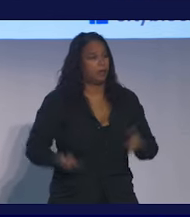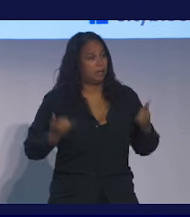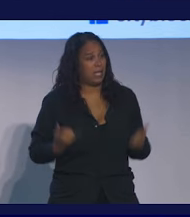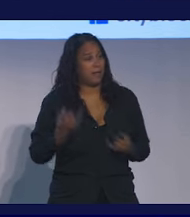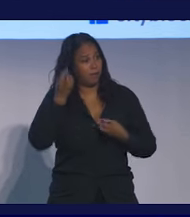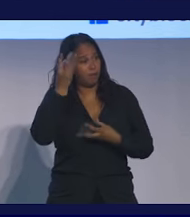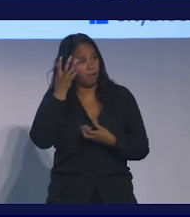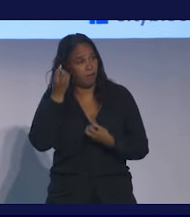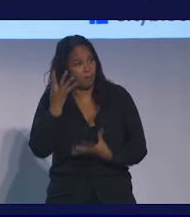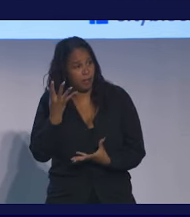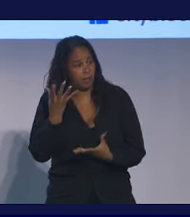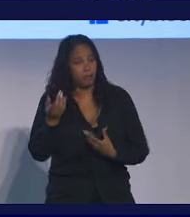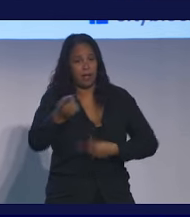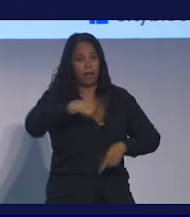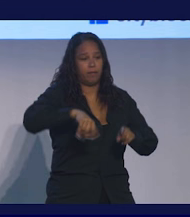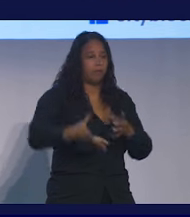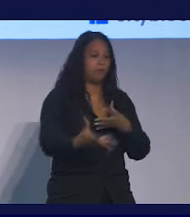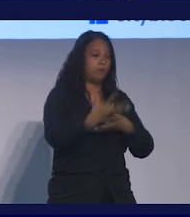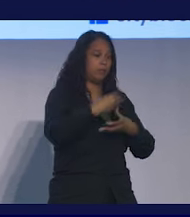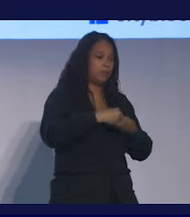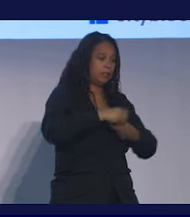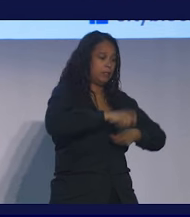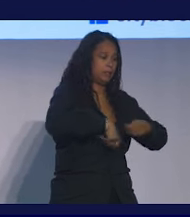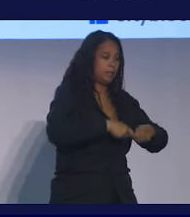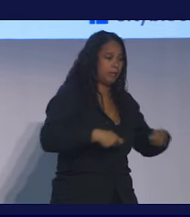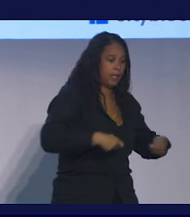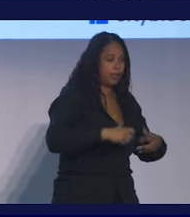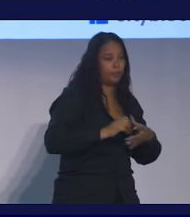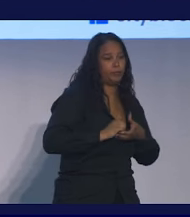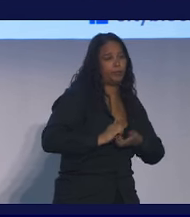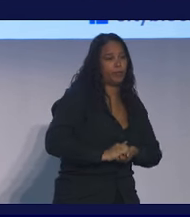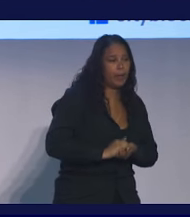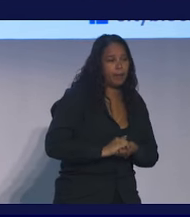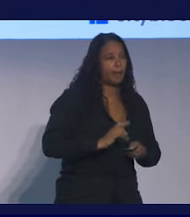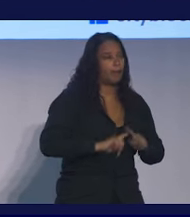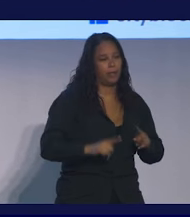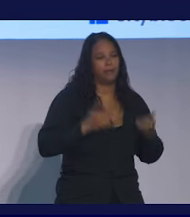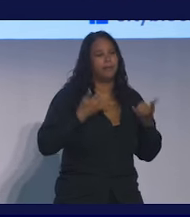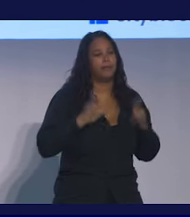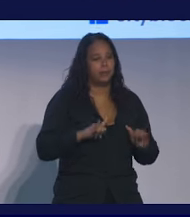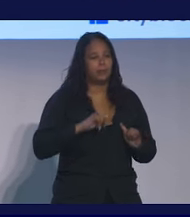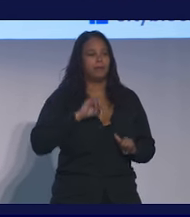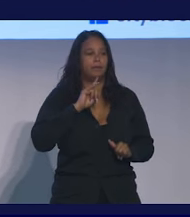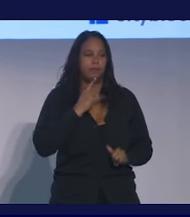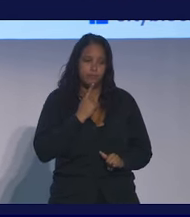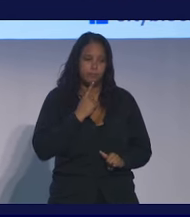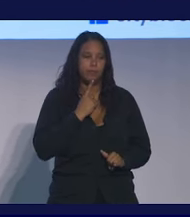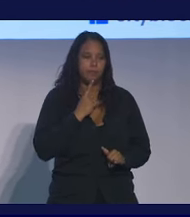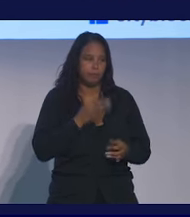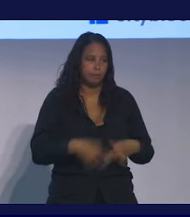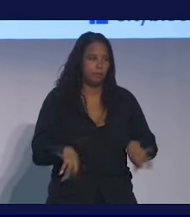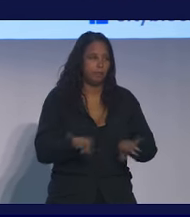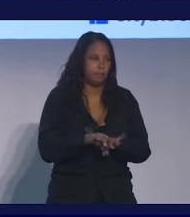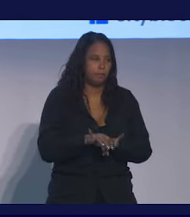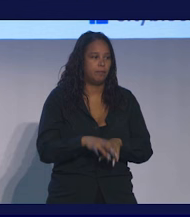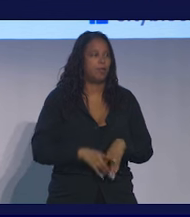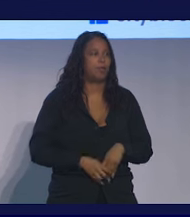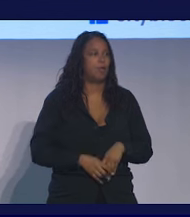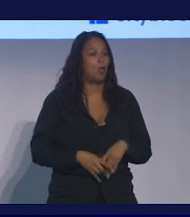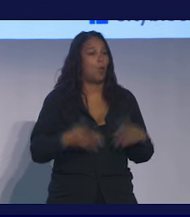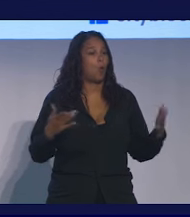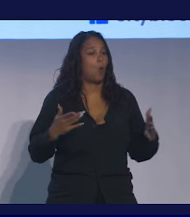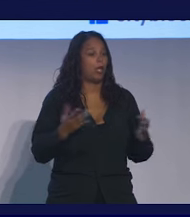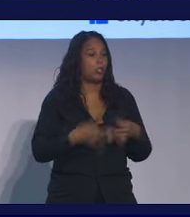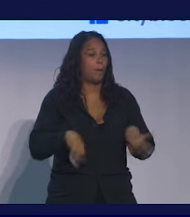and of course, that ties to all of the limitations that we have in our existing system, but it is so, so, so critical. The next thing that I think that's really important about